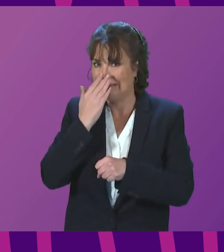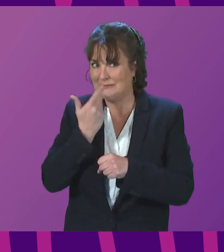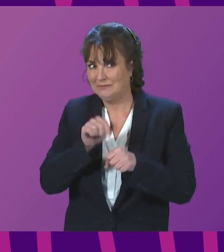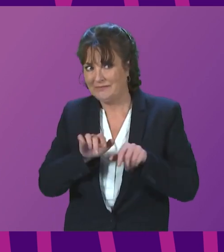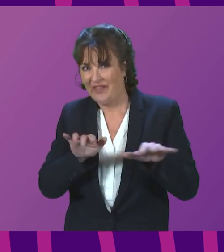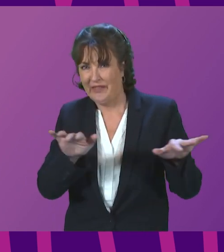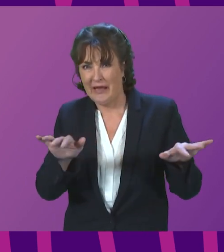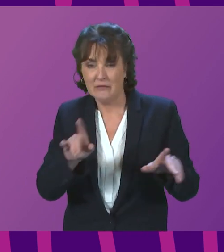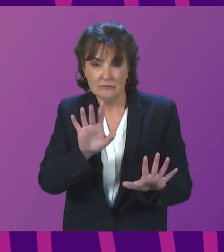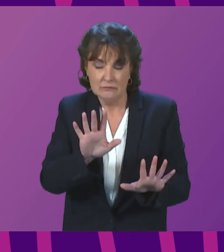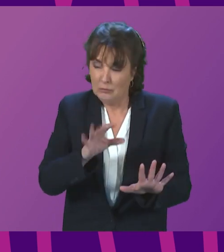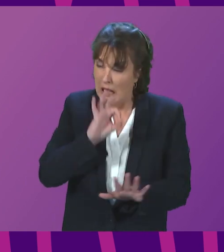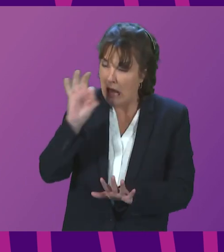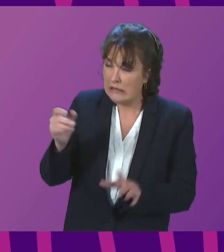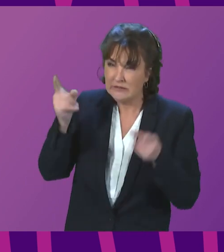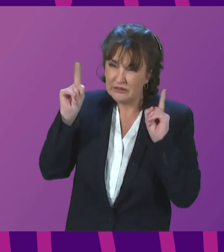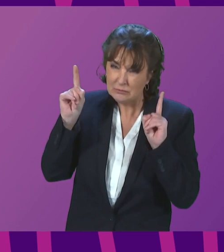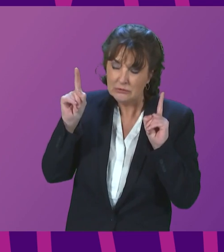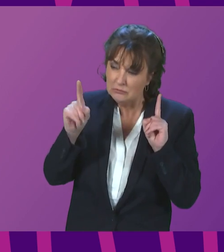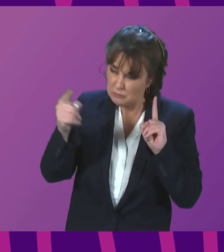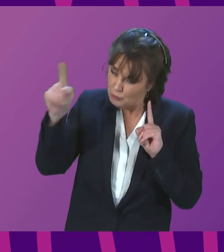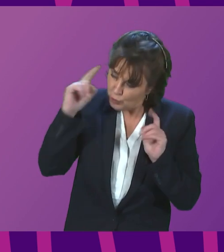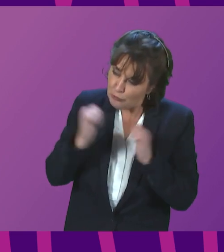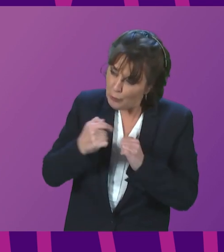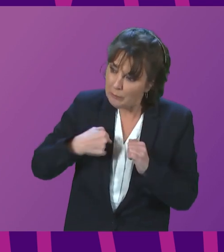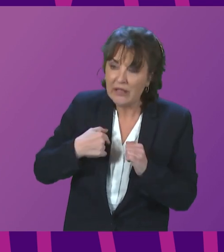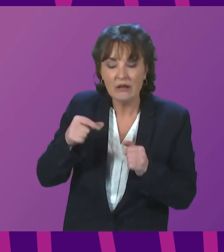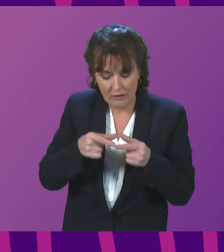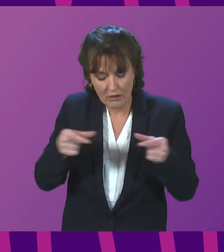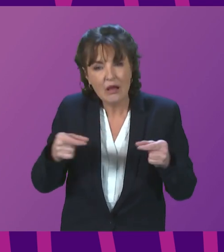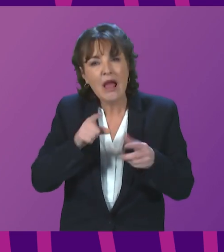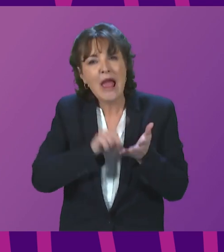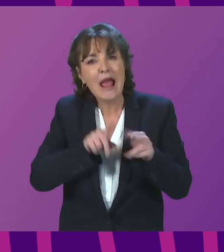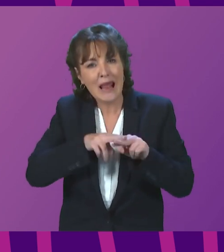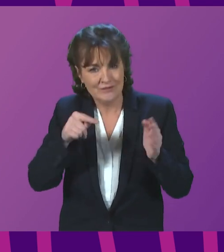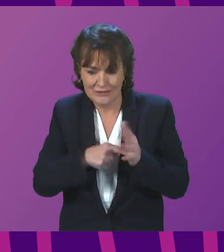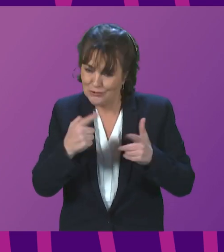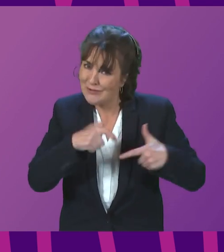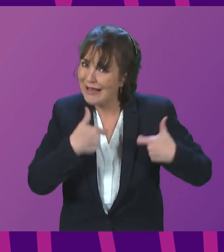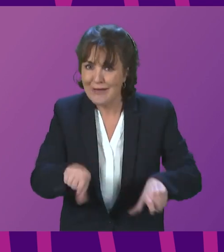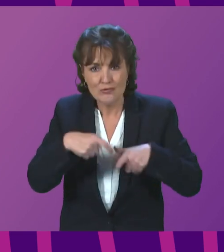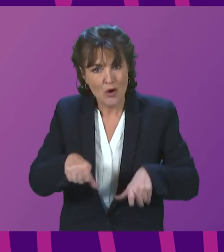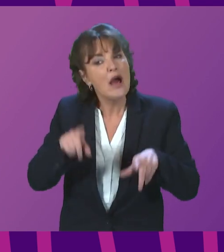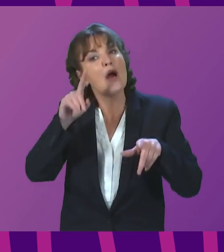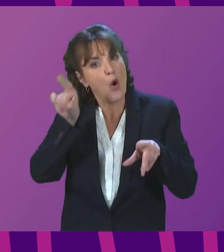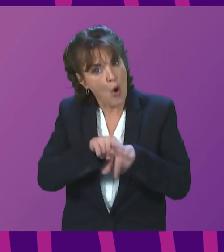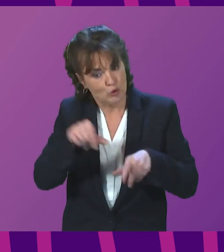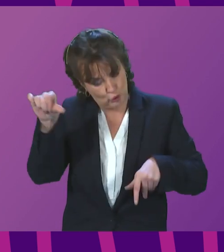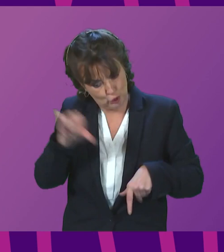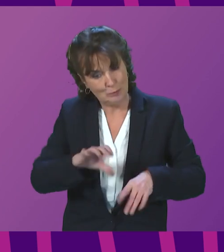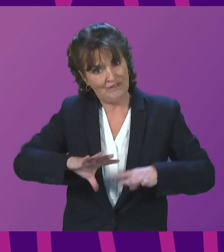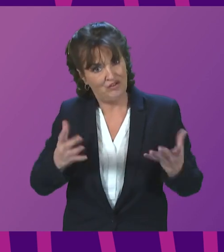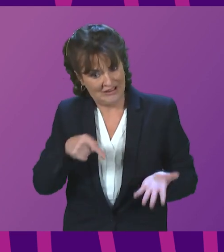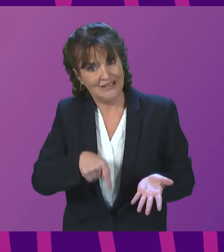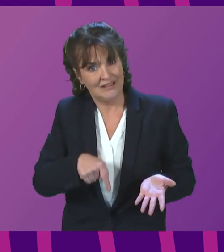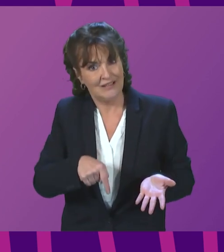agree with me that lateral flow tests should remain funded and free in request? What discussions has the Scottish Government had with the UK Treasury